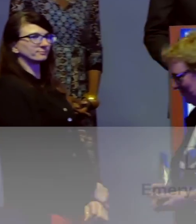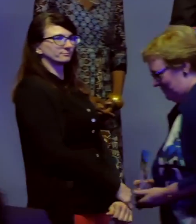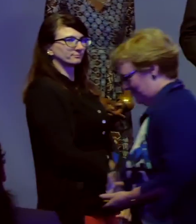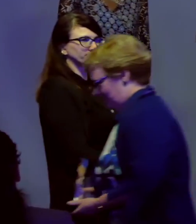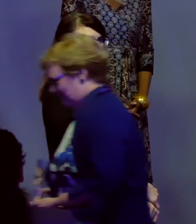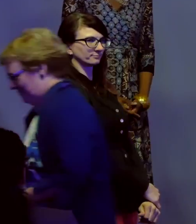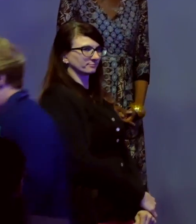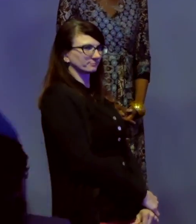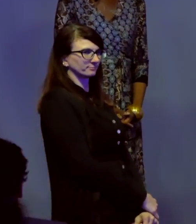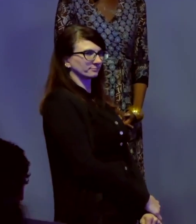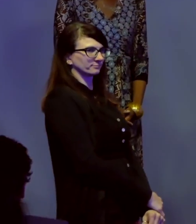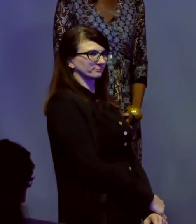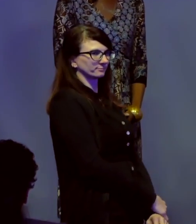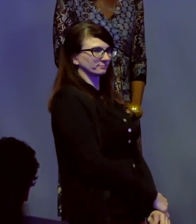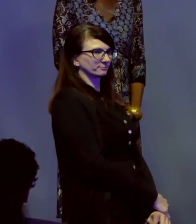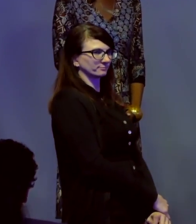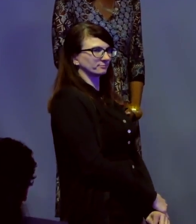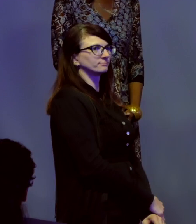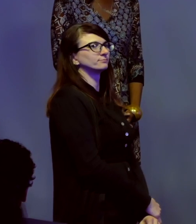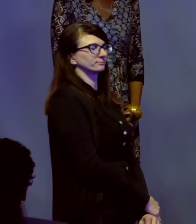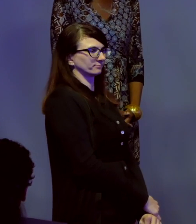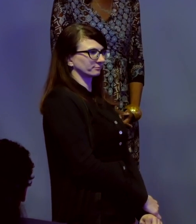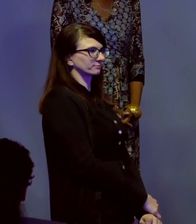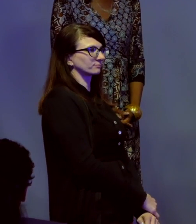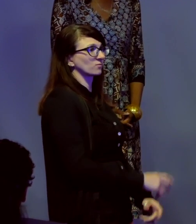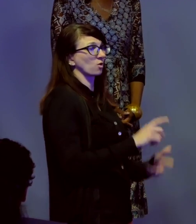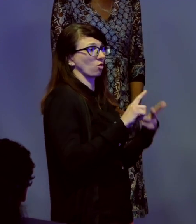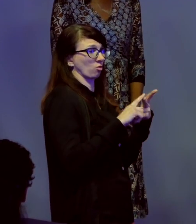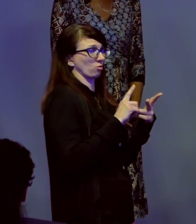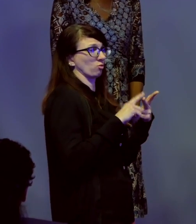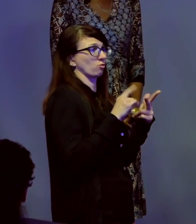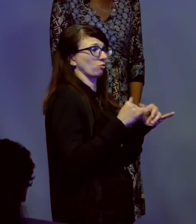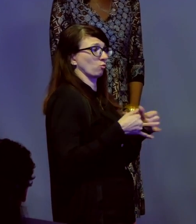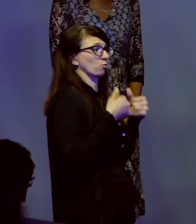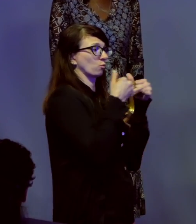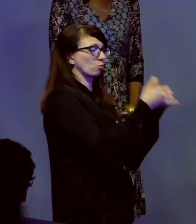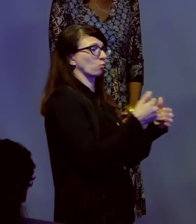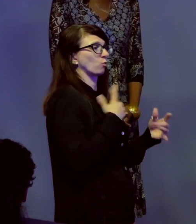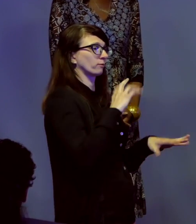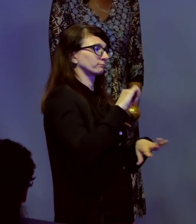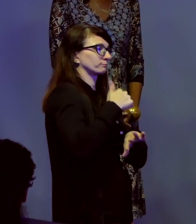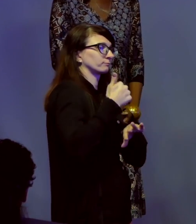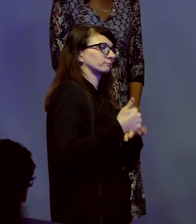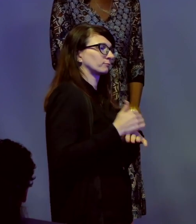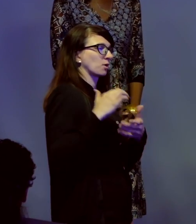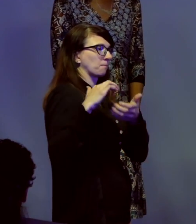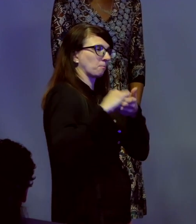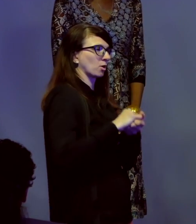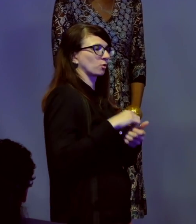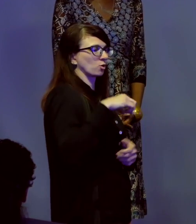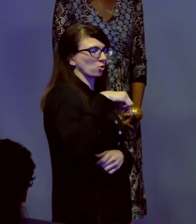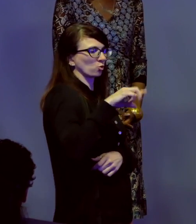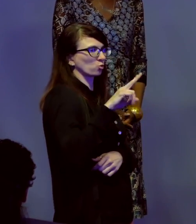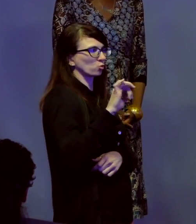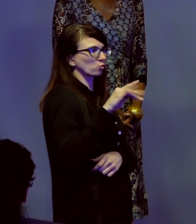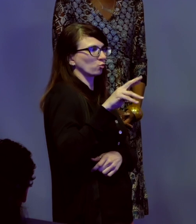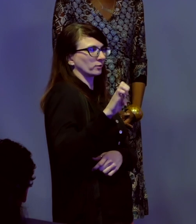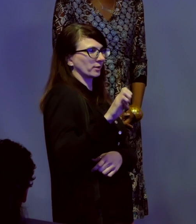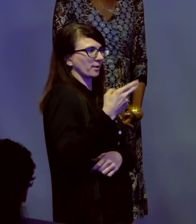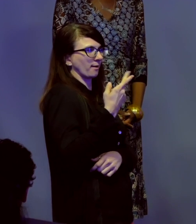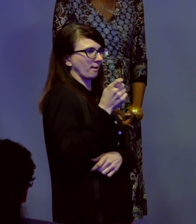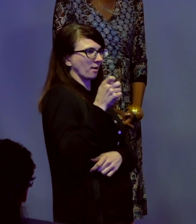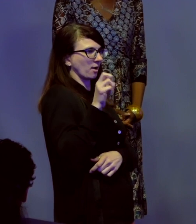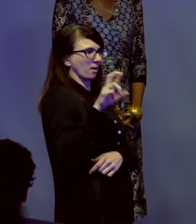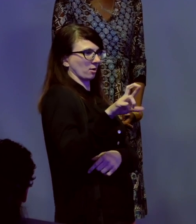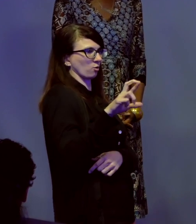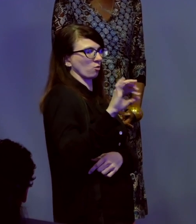And our third awardee is a founding partner of Cutie Hecker Wong, Marianne Meyer